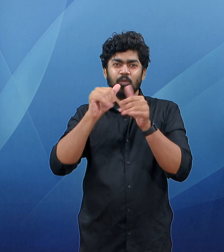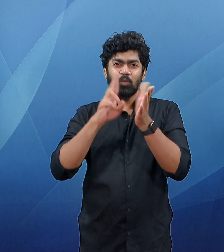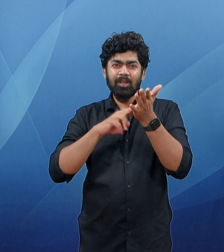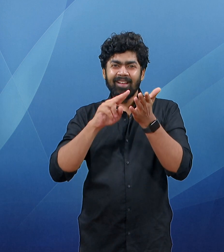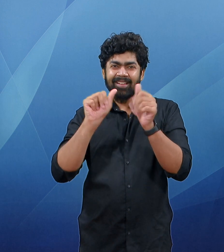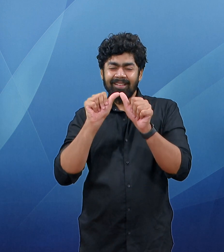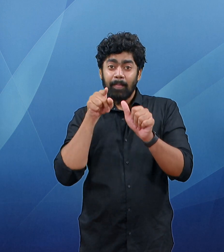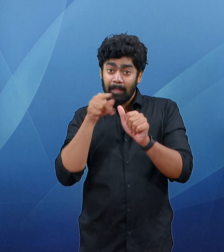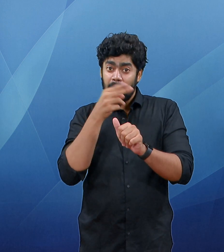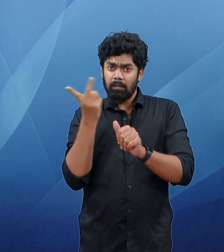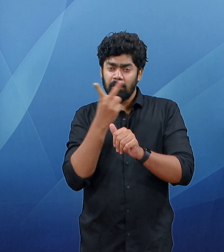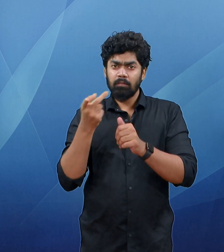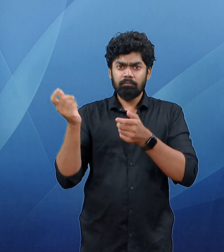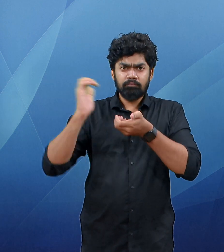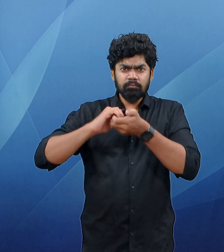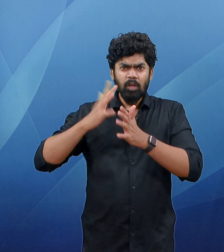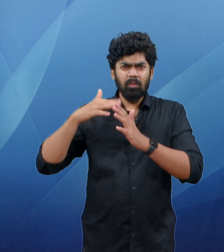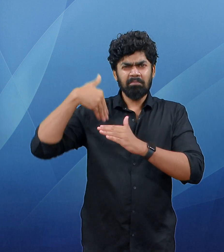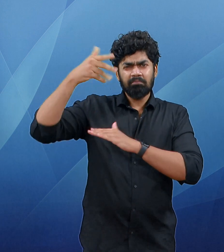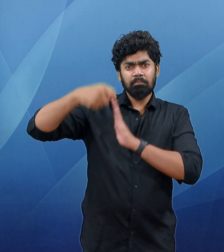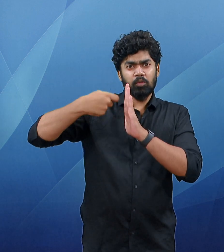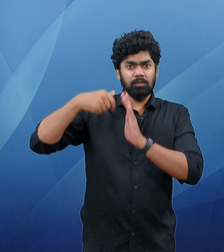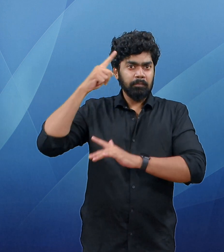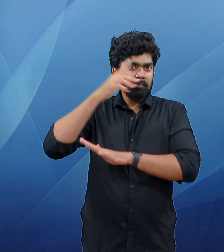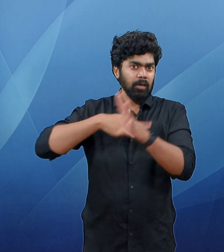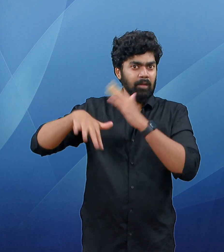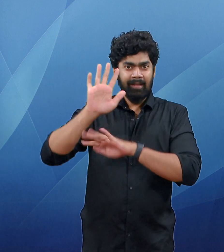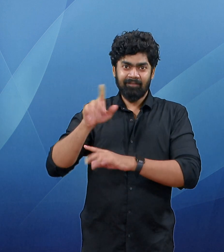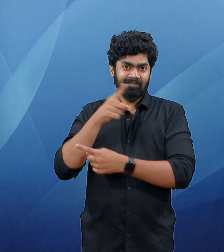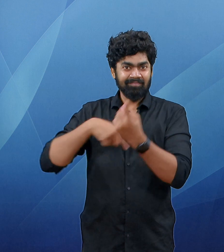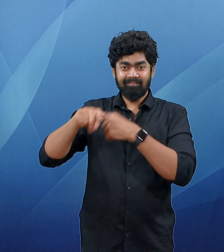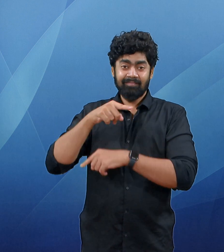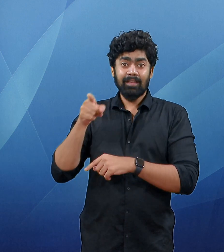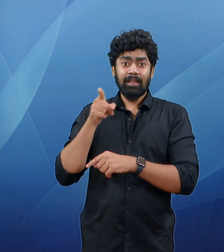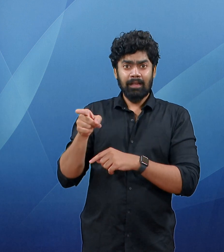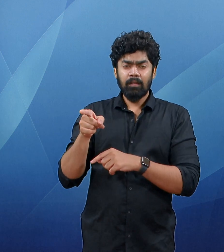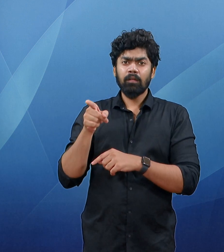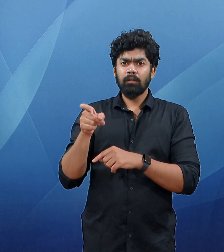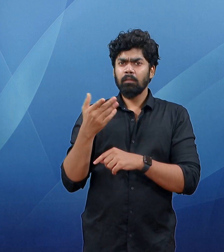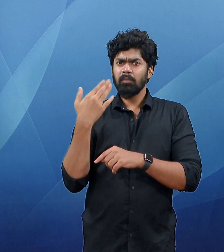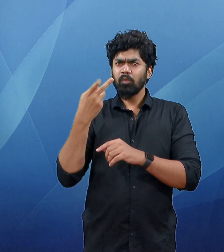raised concern over the vessel's visit as the two countries had done in the past around earlier visits of Chinese vessels.